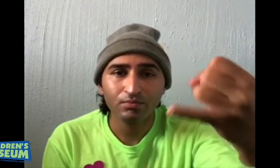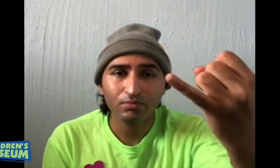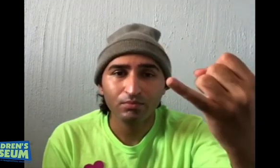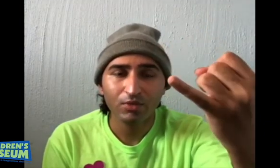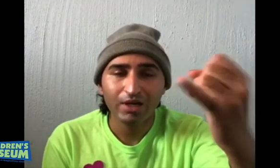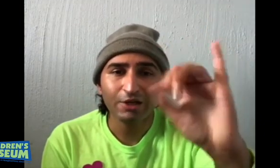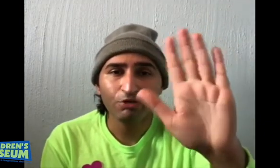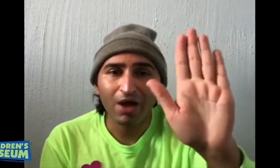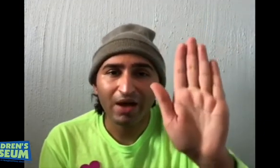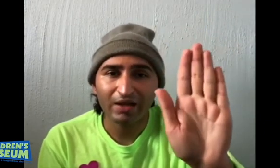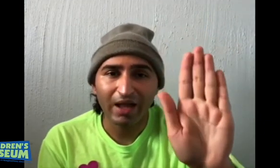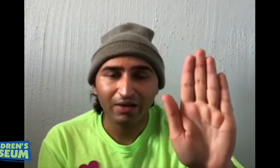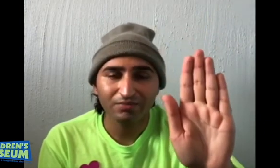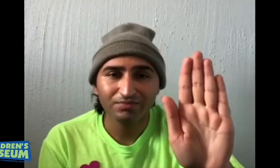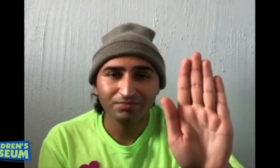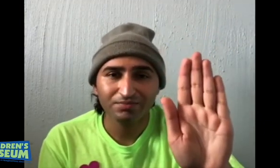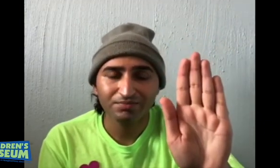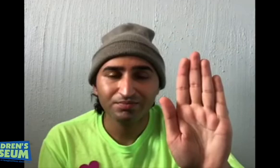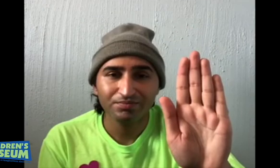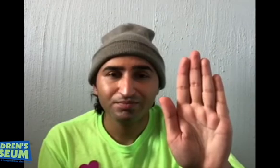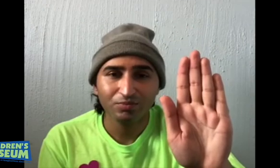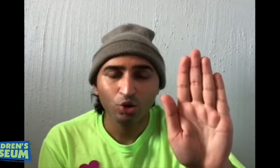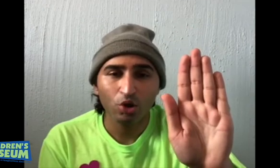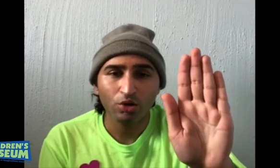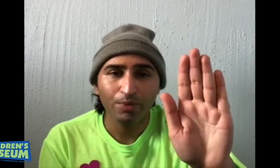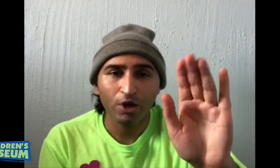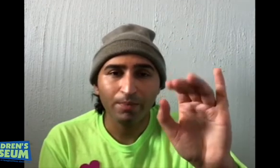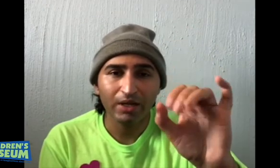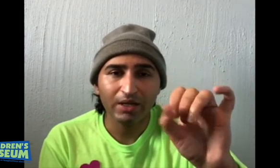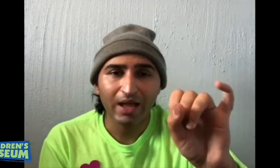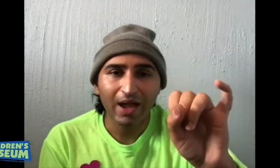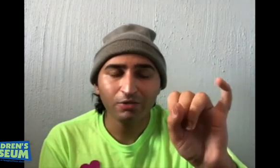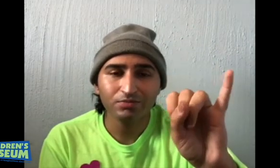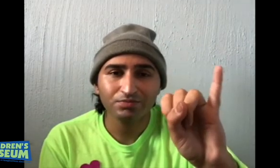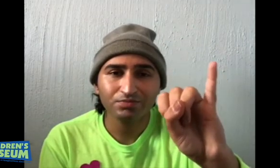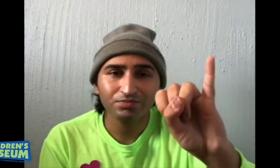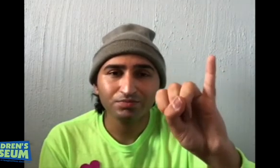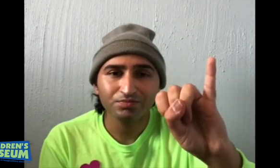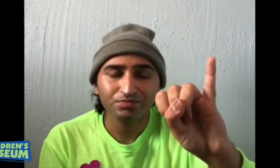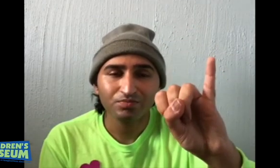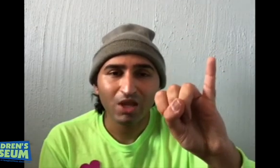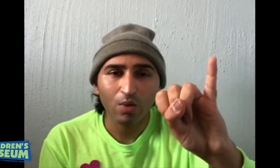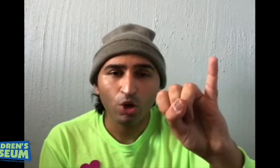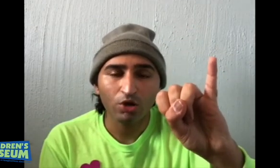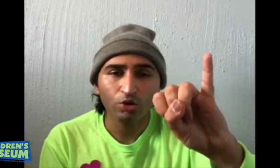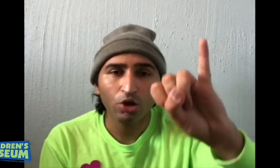Let's try that again. We are going to put our pinky out. And we are going to go.